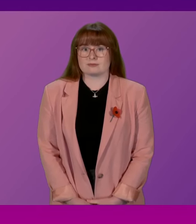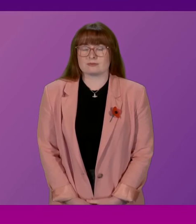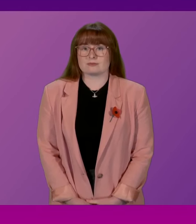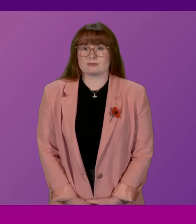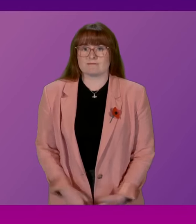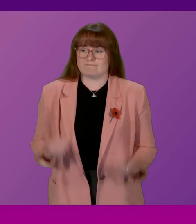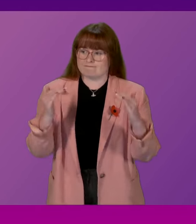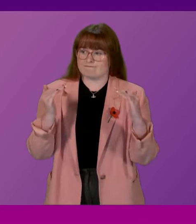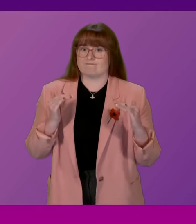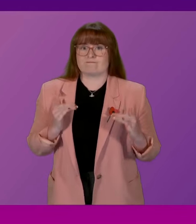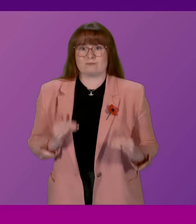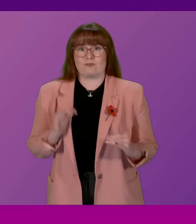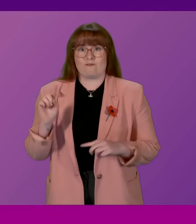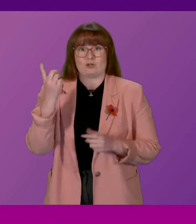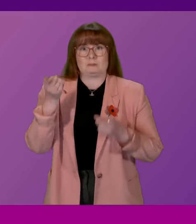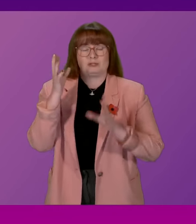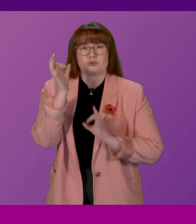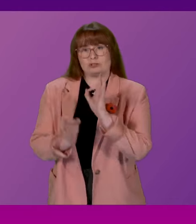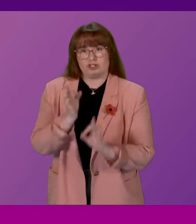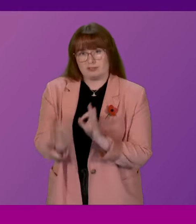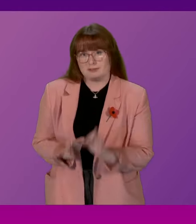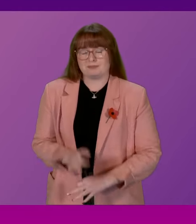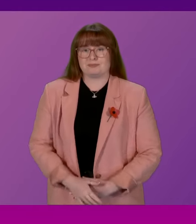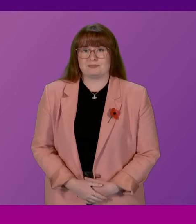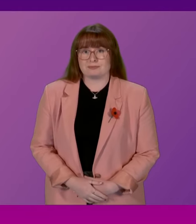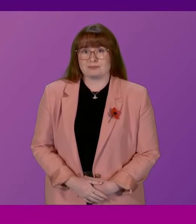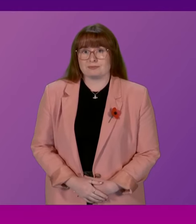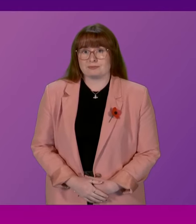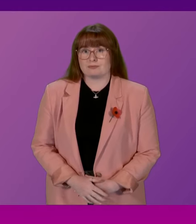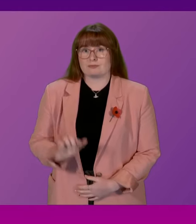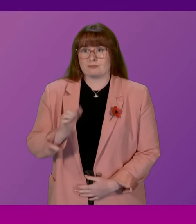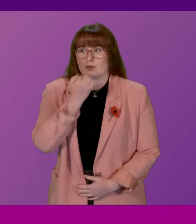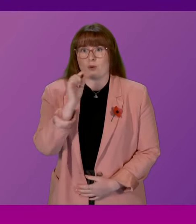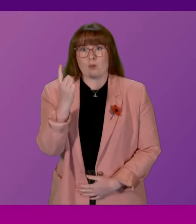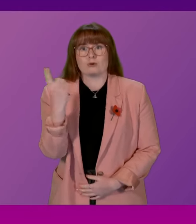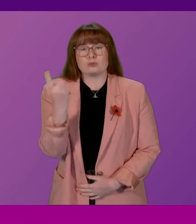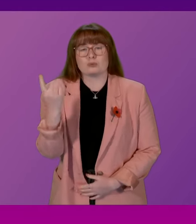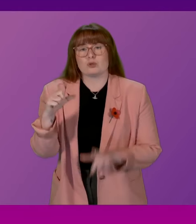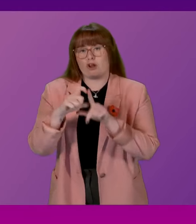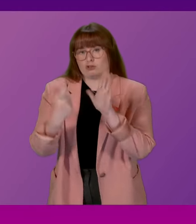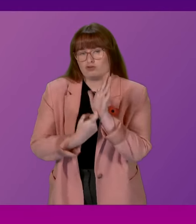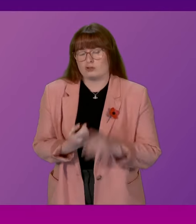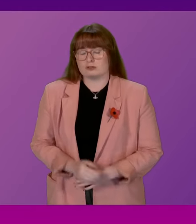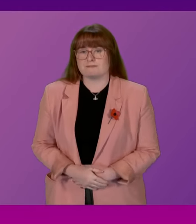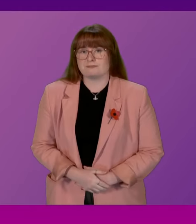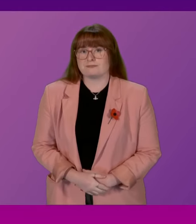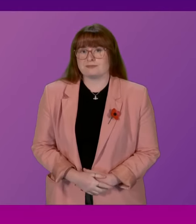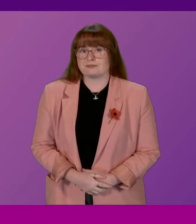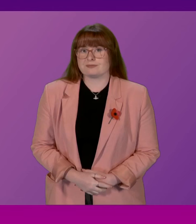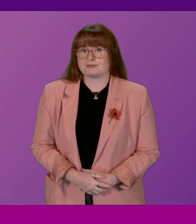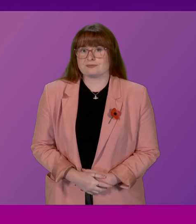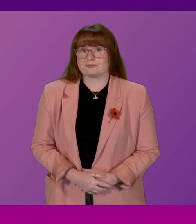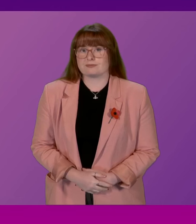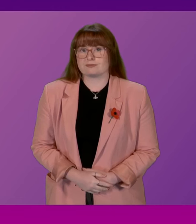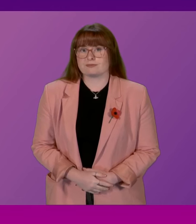The next item of business is First Minister's questions, and at question number one, I call Douglas Ross. Thank you, Presiding Officer. Last